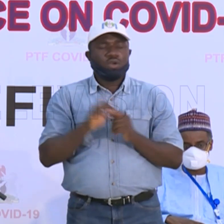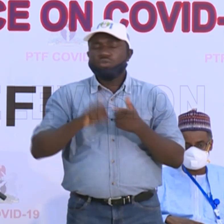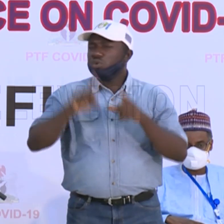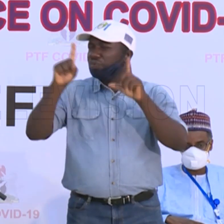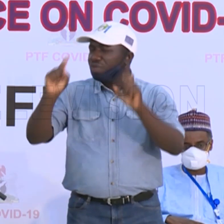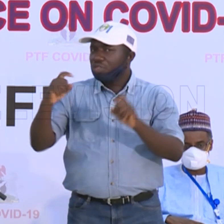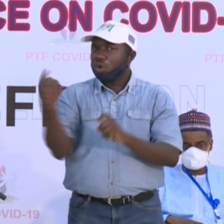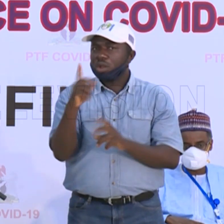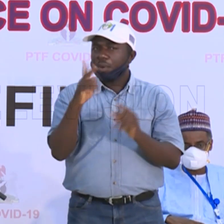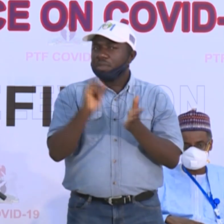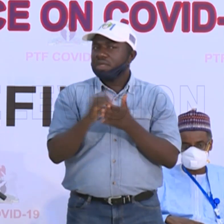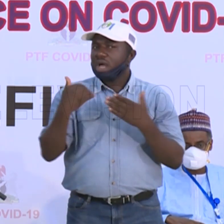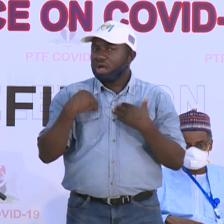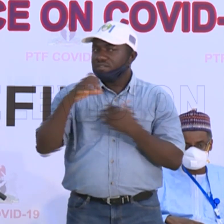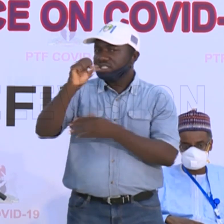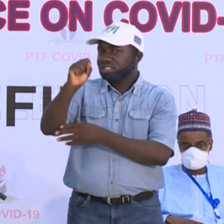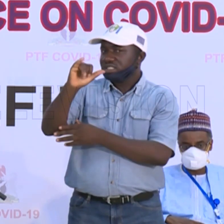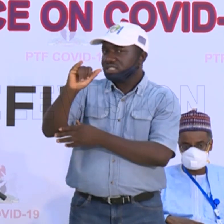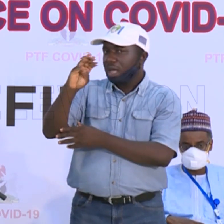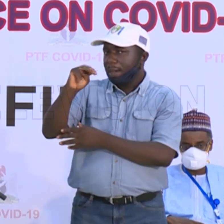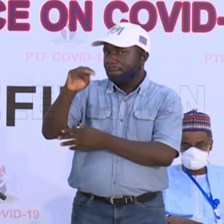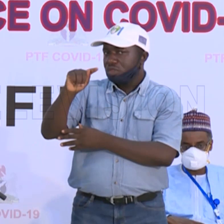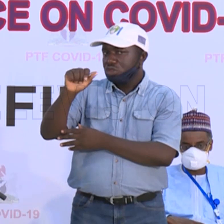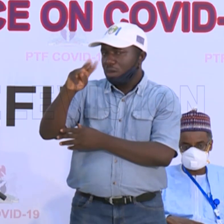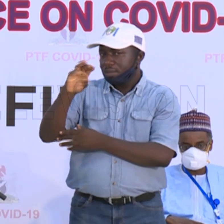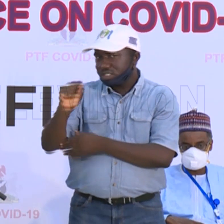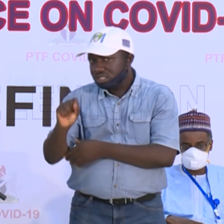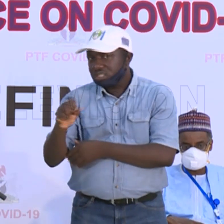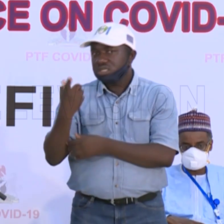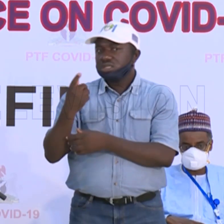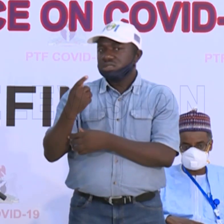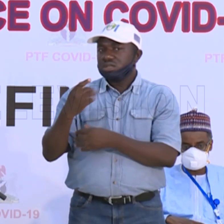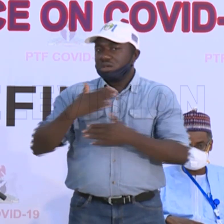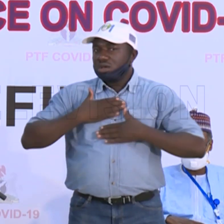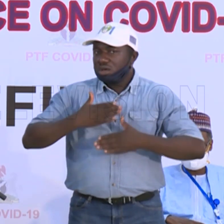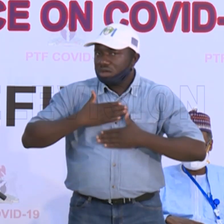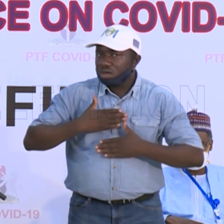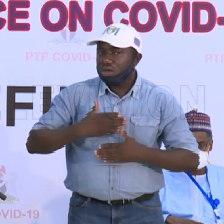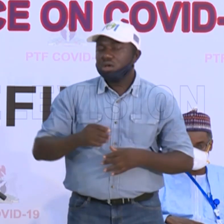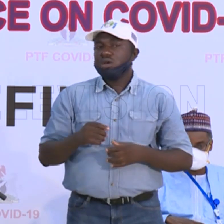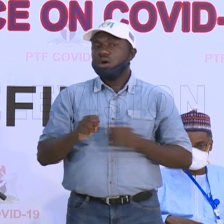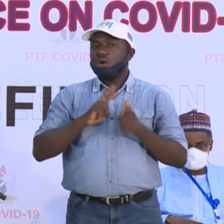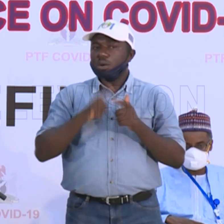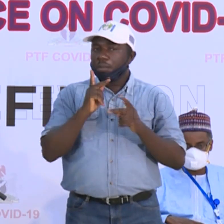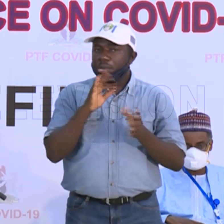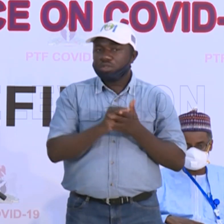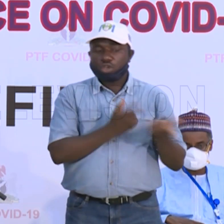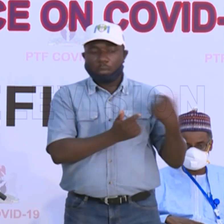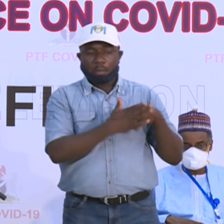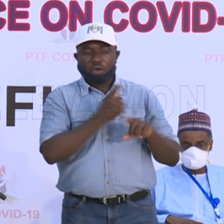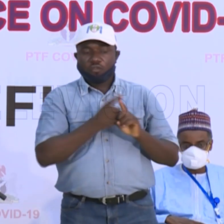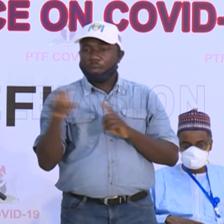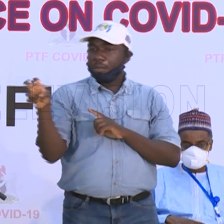have symptoms, respiratory symptoms plus fever, that have either returned from travel, which is now a declining proportion,